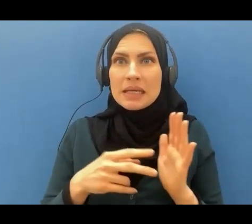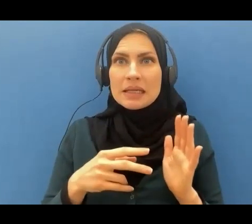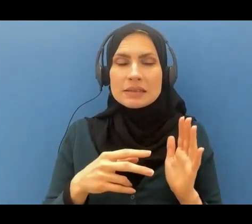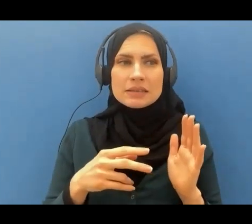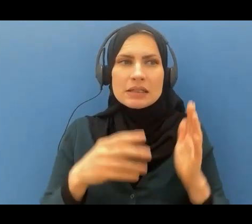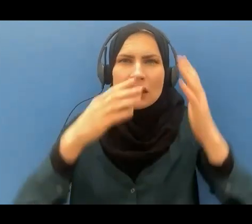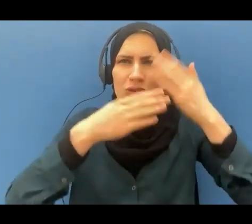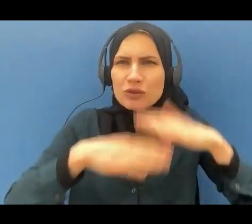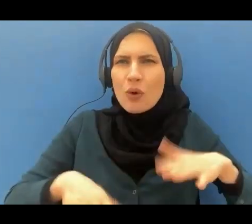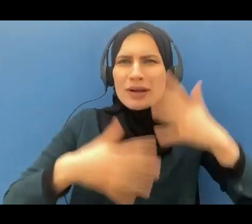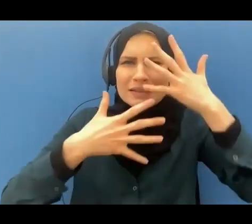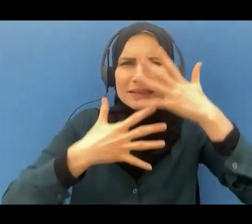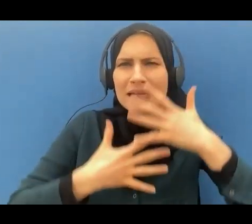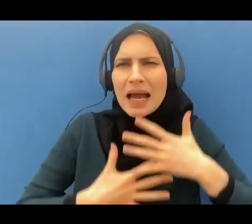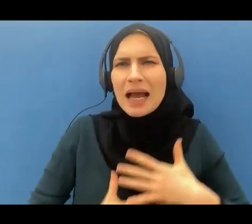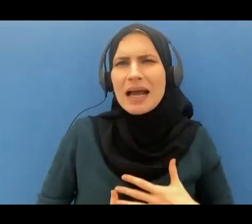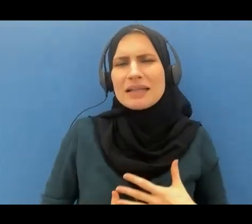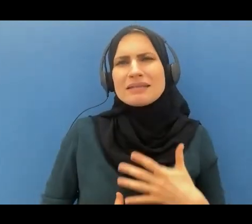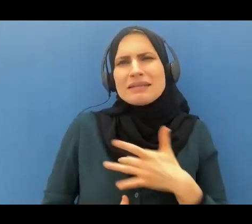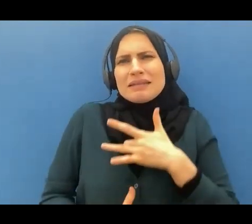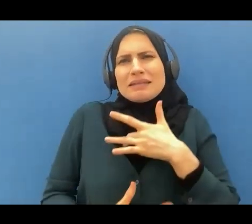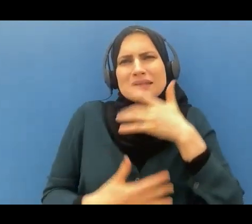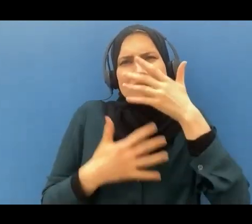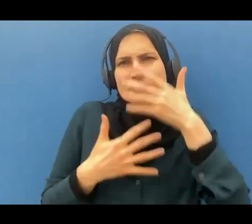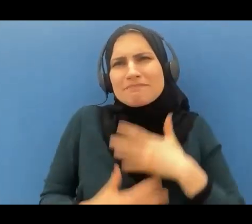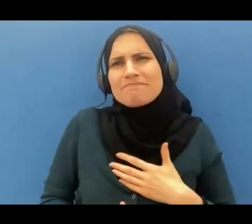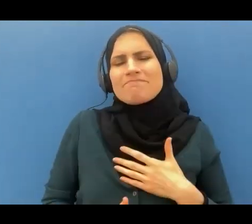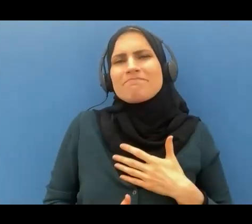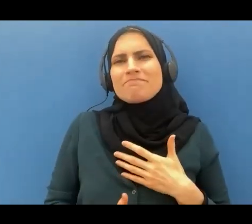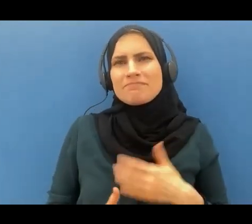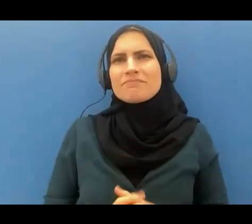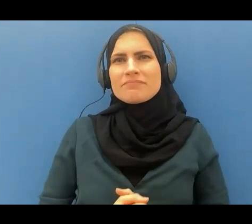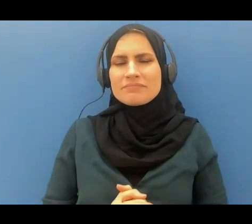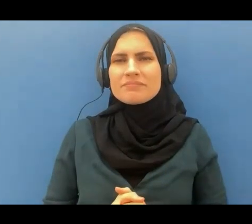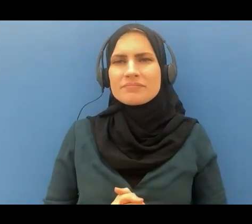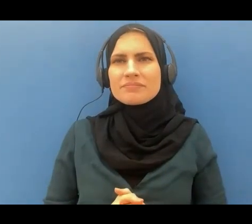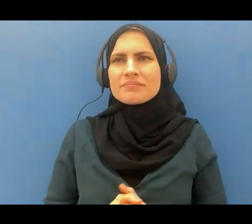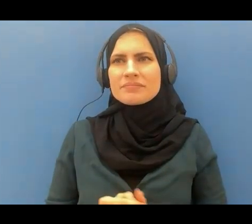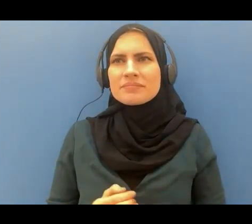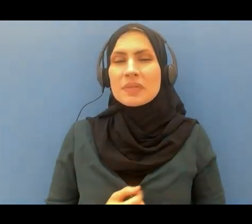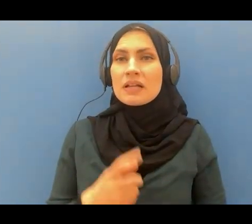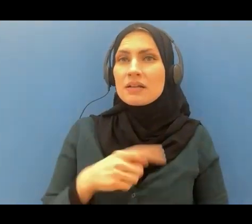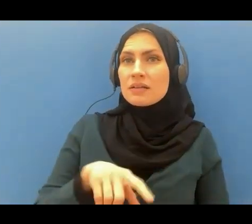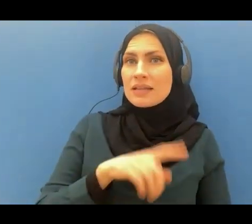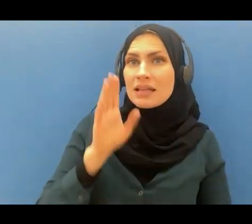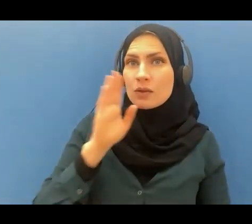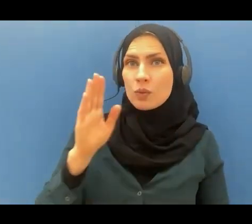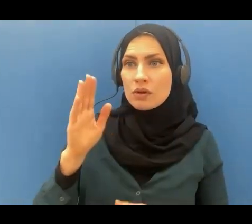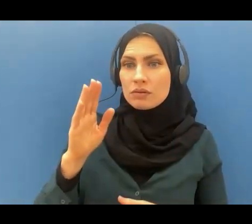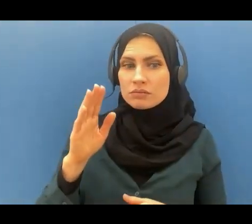out of regret and sadness because they will face the torment of the hereafter